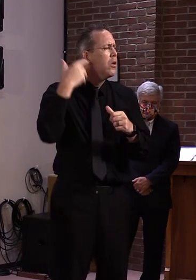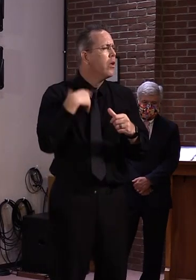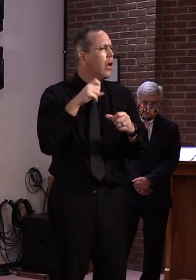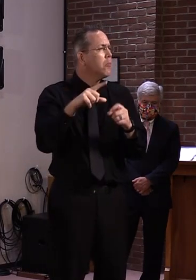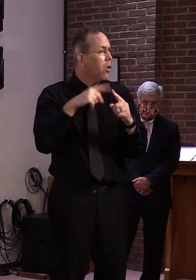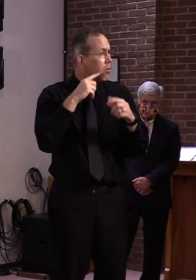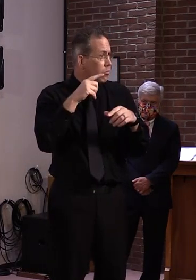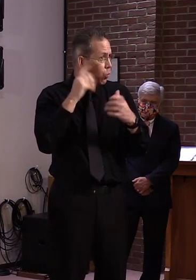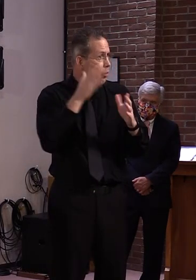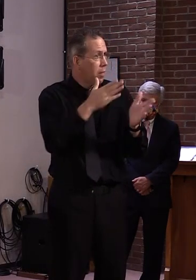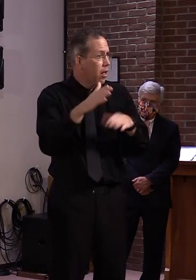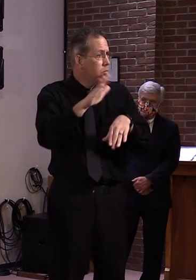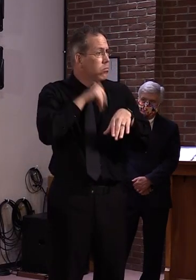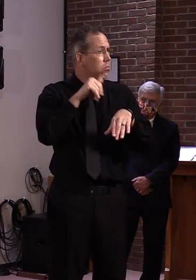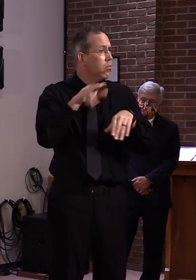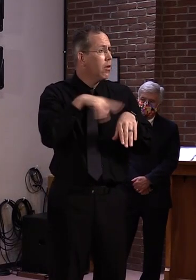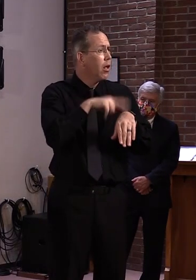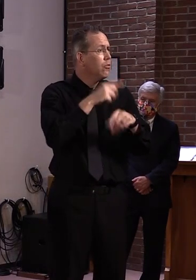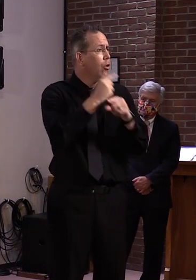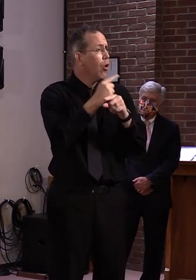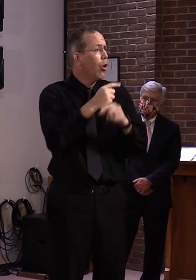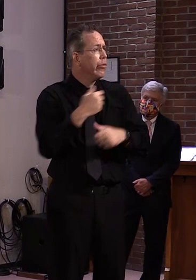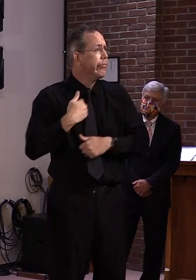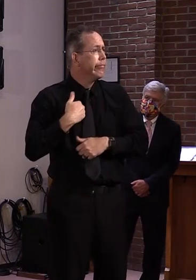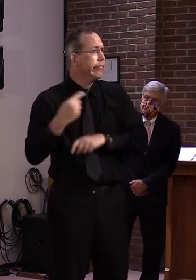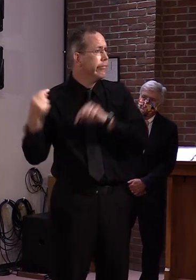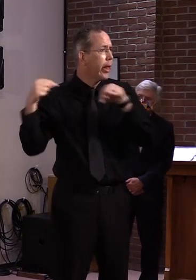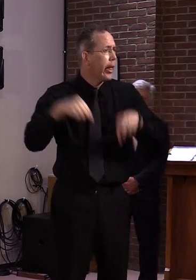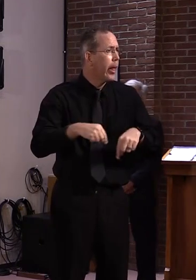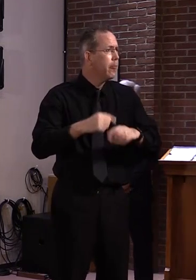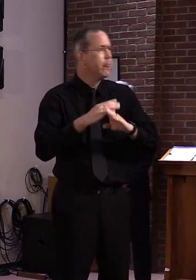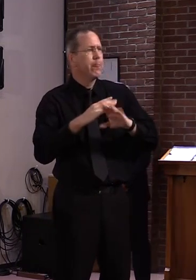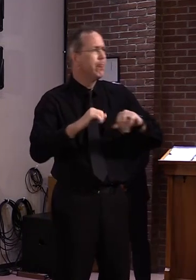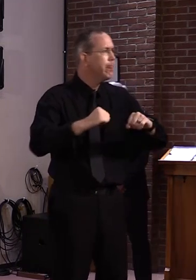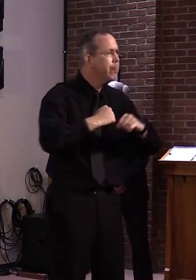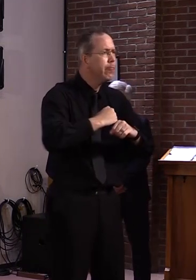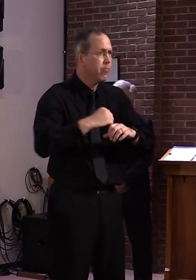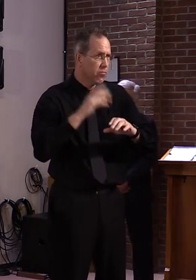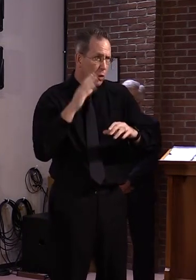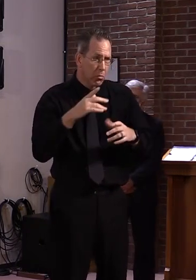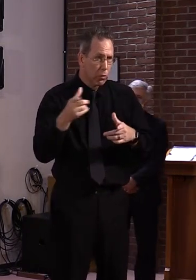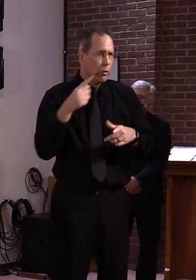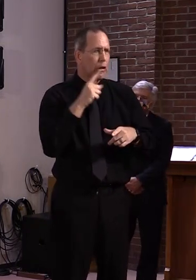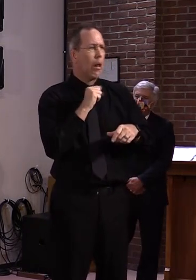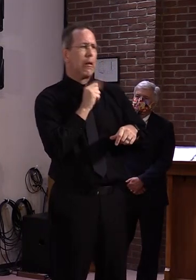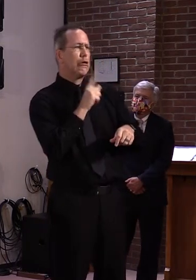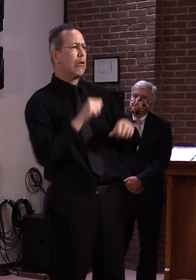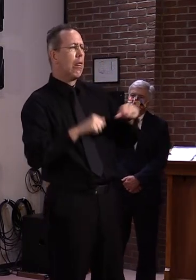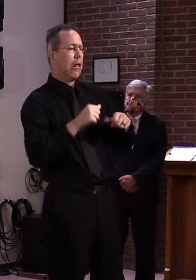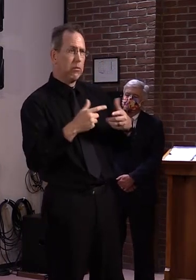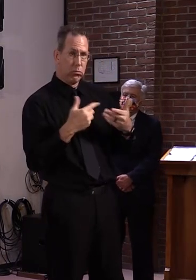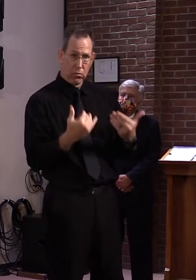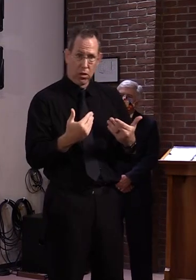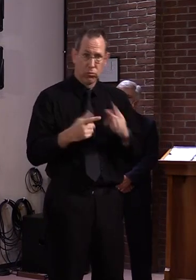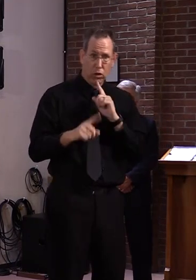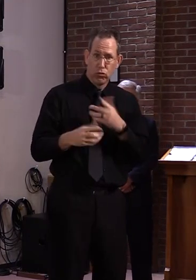they had a Facebook Live event, I think it was last night or the night before, to talk about all different types of issues with the guard.